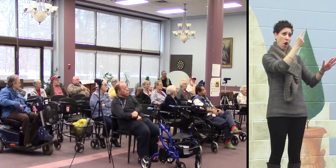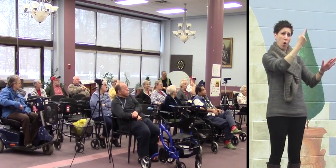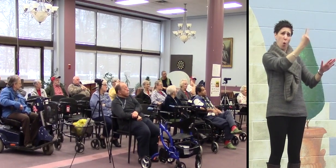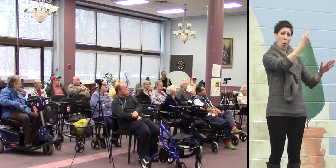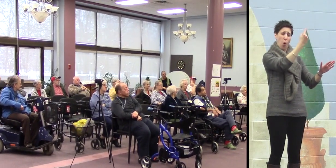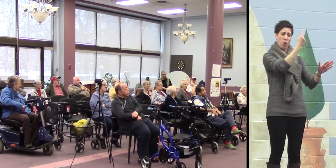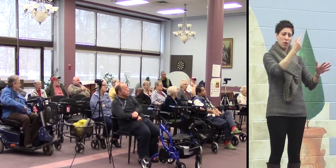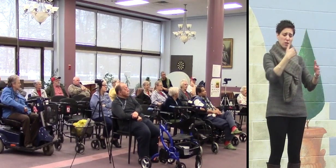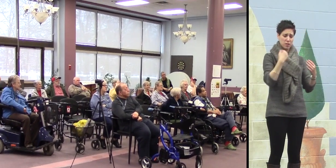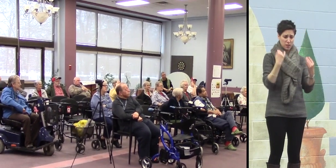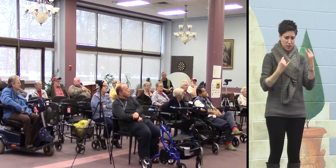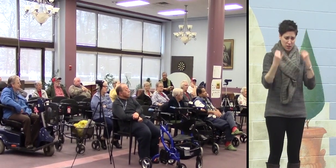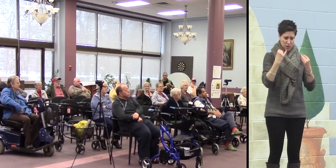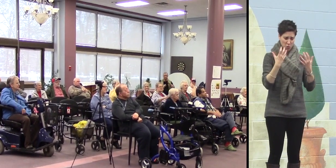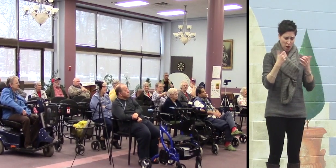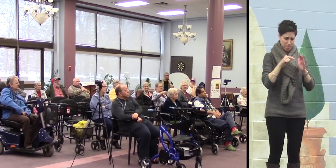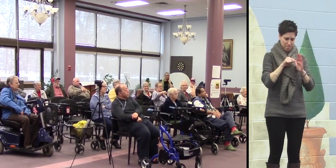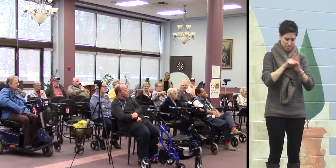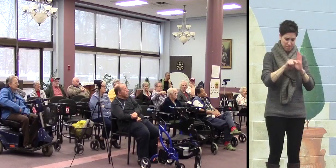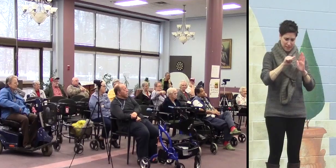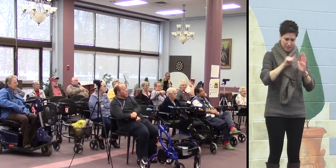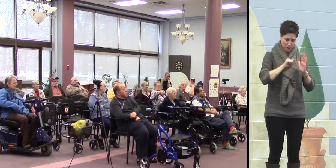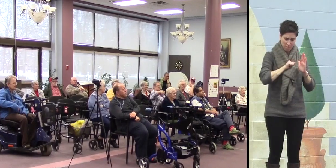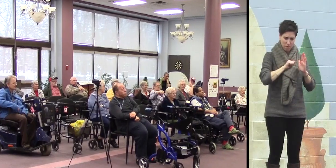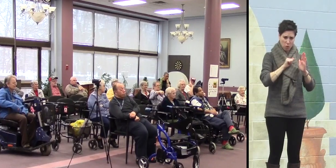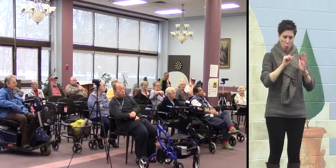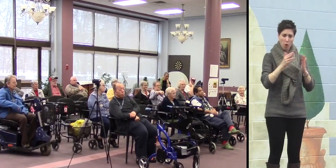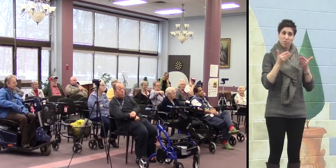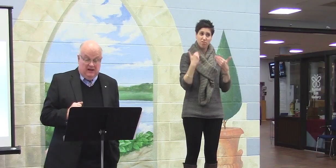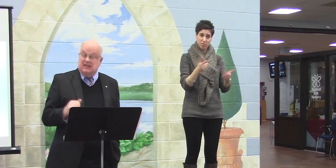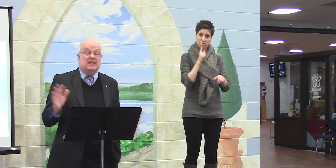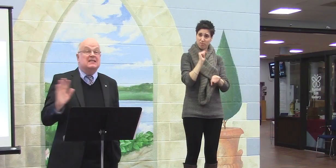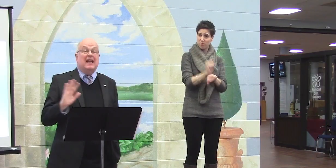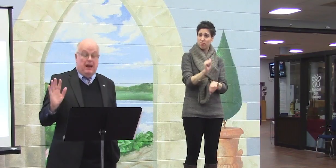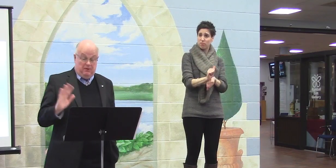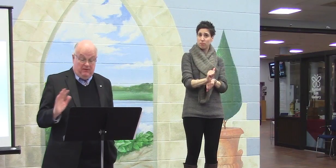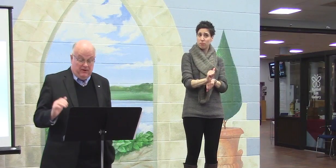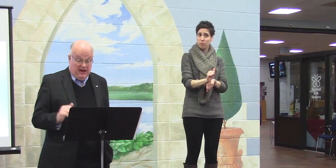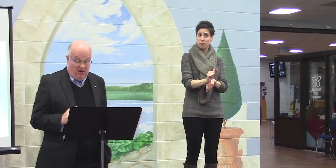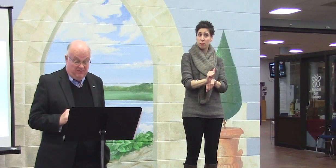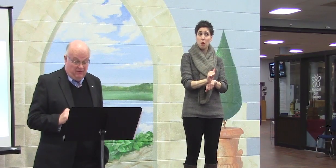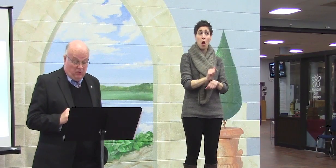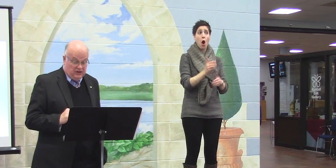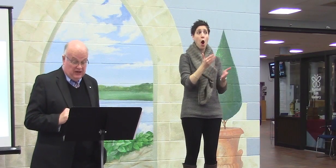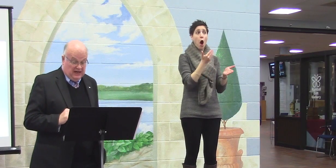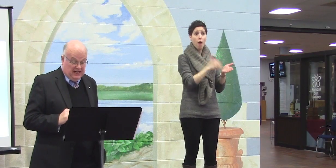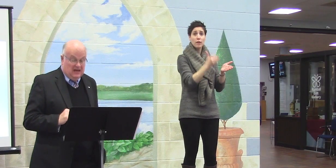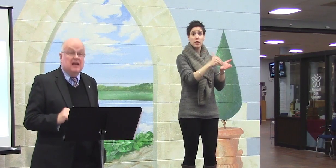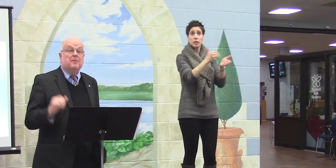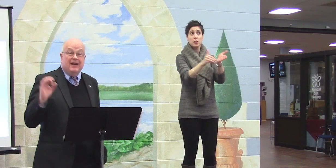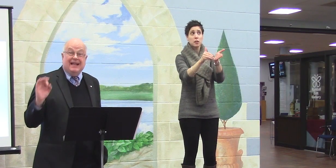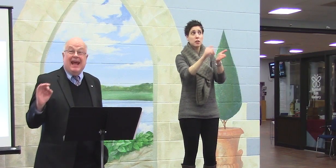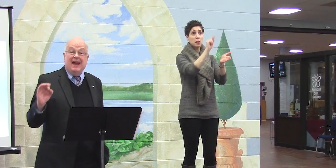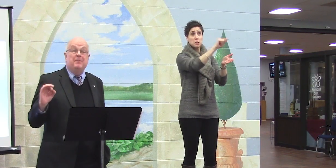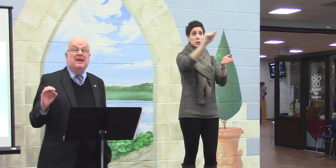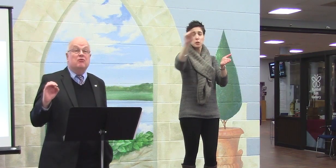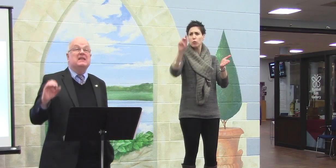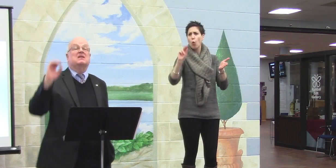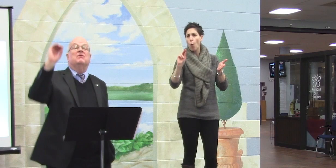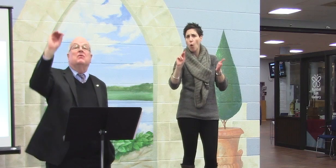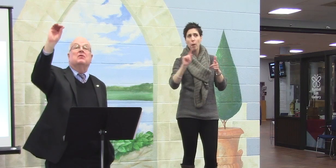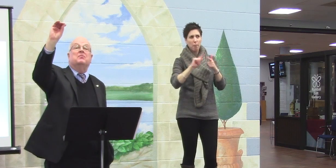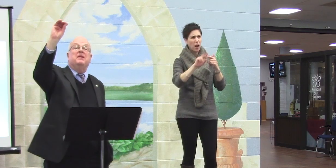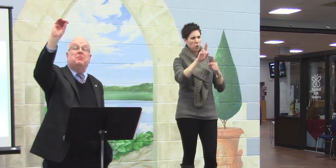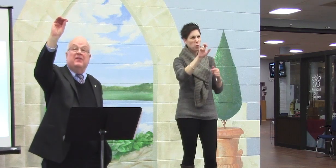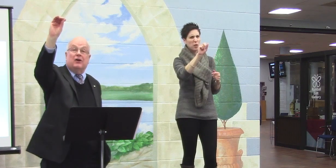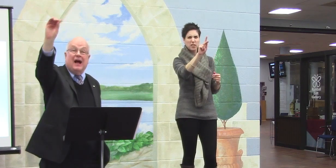actually taking their own lives as an act of desperation. This doesn't happen very often, fortunately, but it can be a